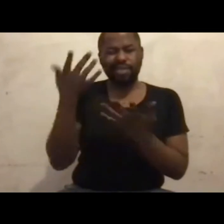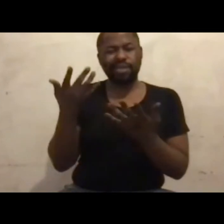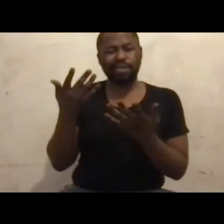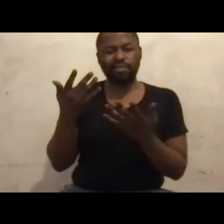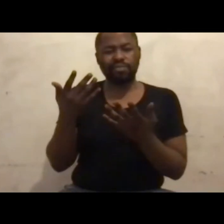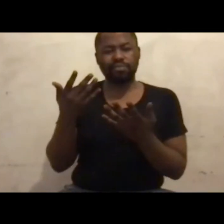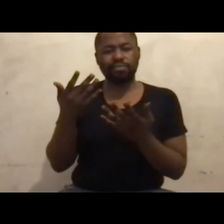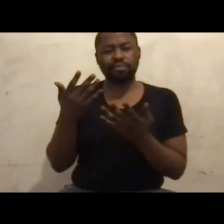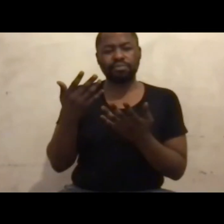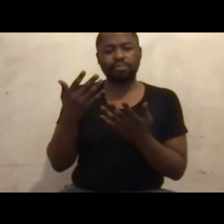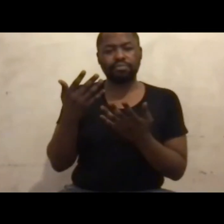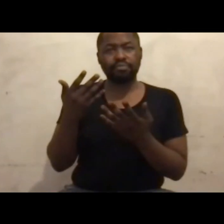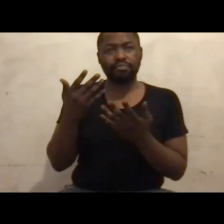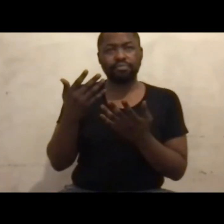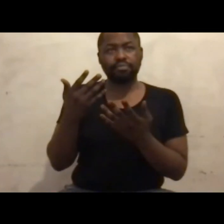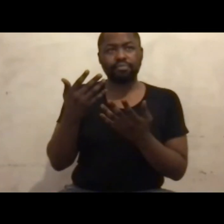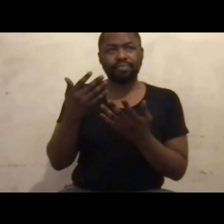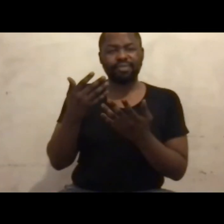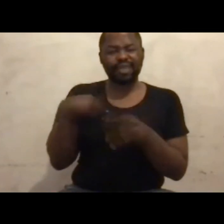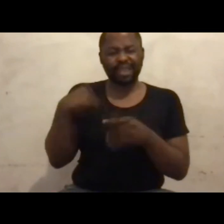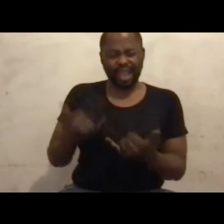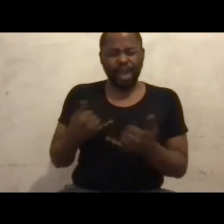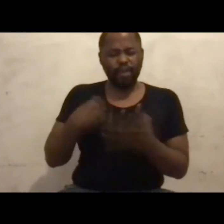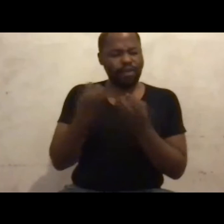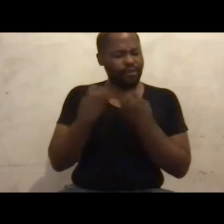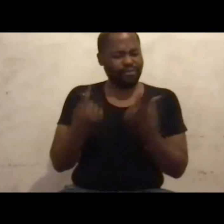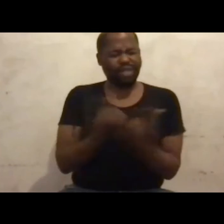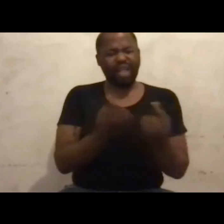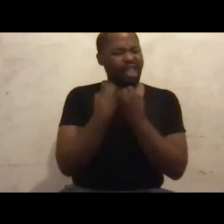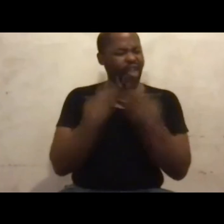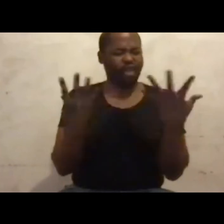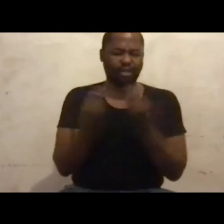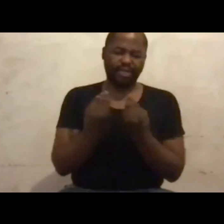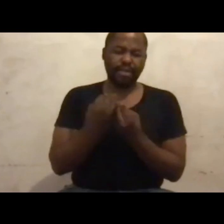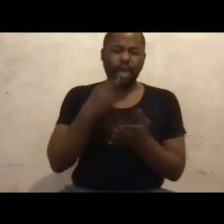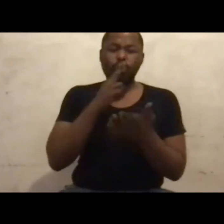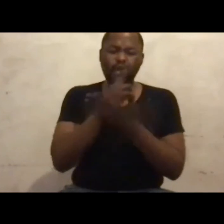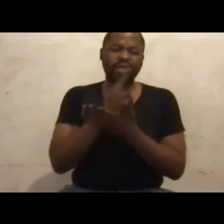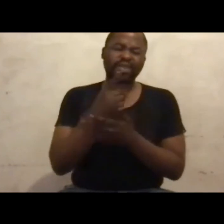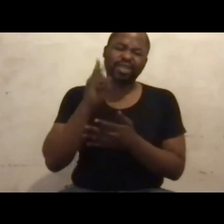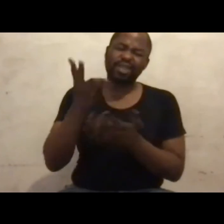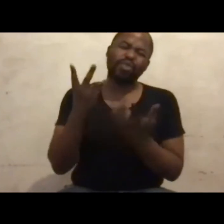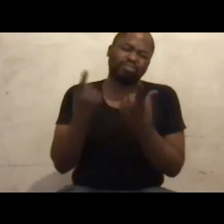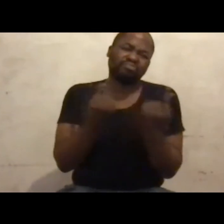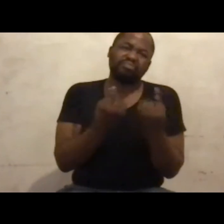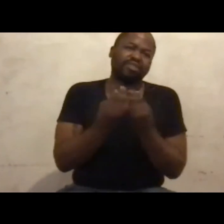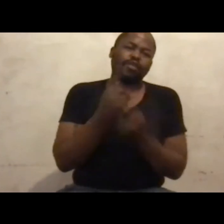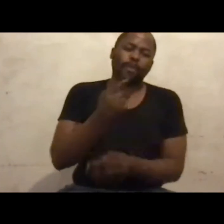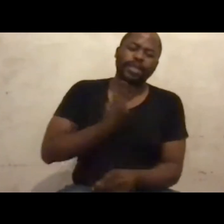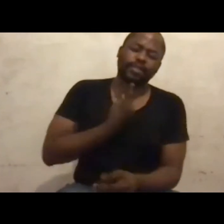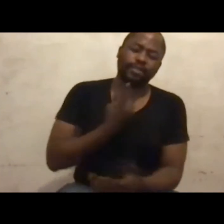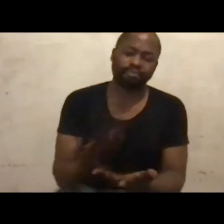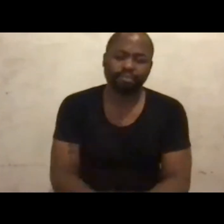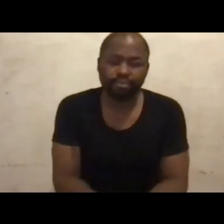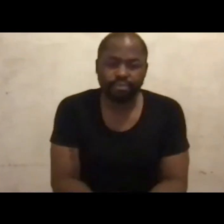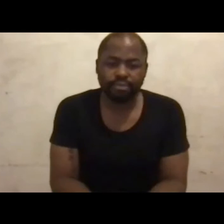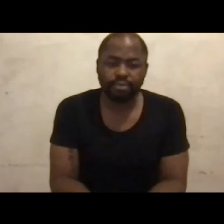to that and just be selfish and say, well, we've done a lot. I mean, honestly, I've done a lot. People have done a lot for me too. Maybe it's just about